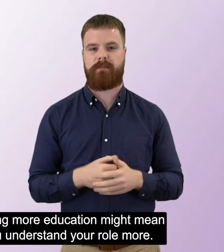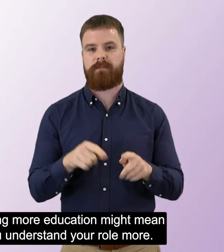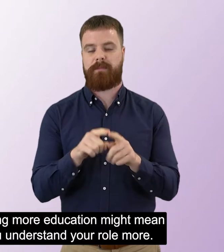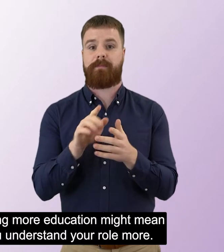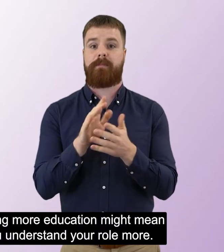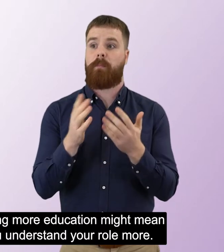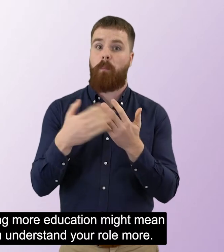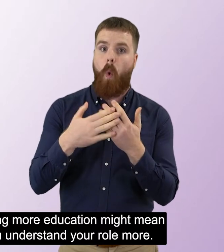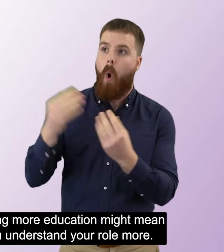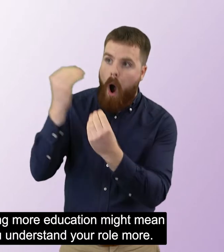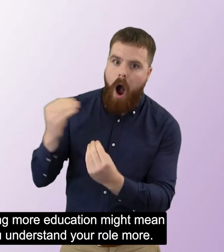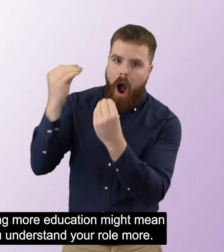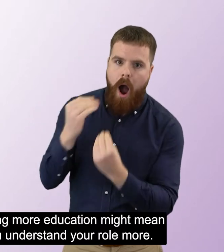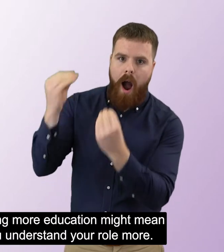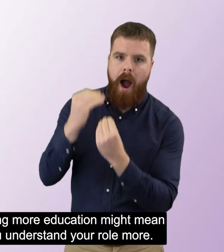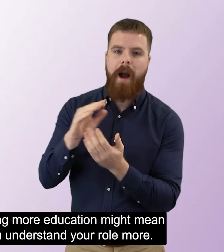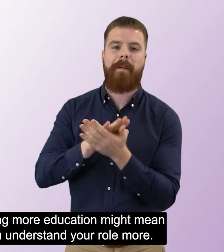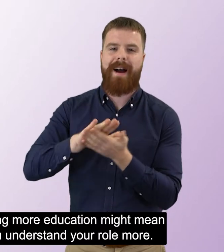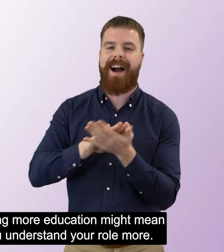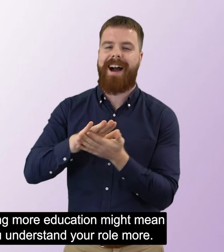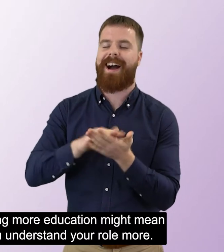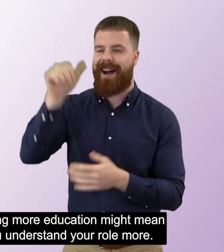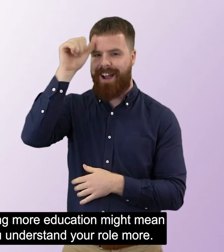Having more education might mean you understand your role more,